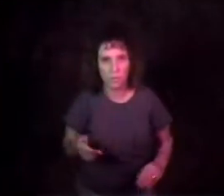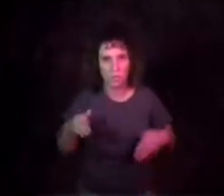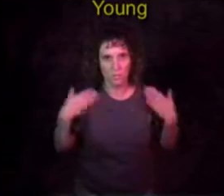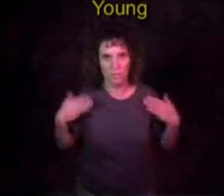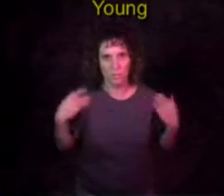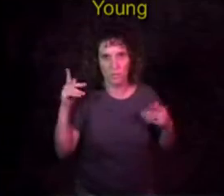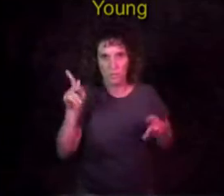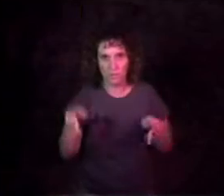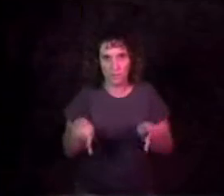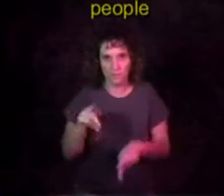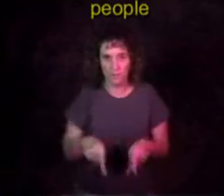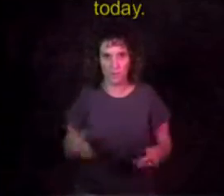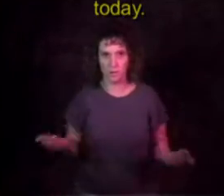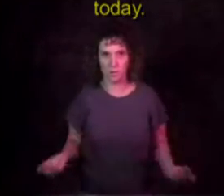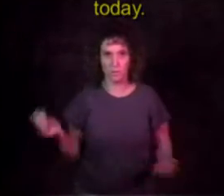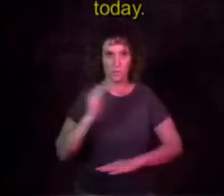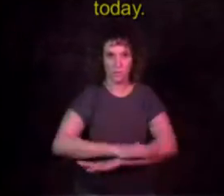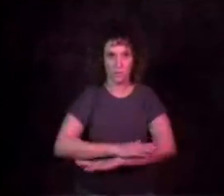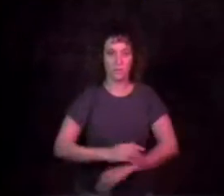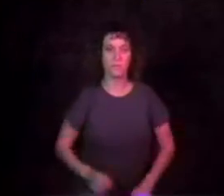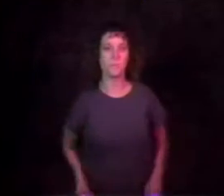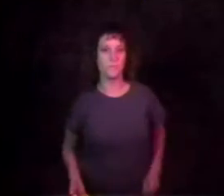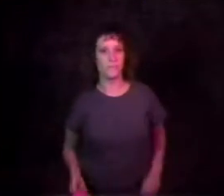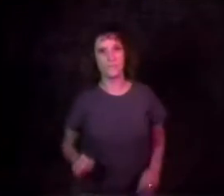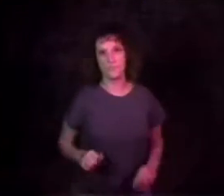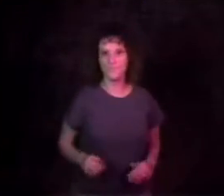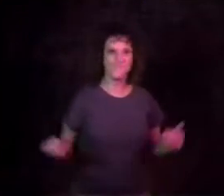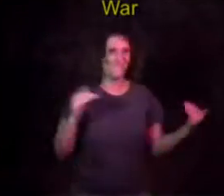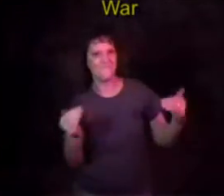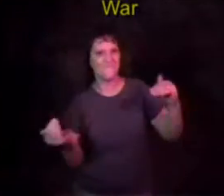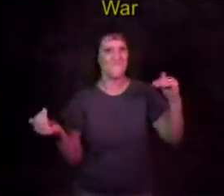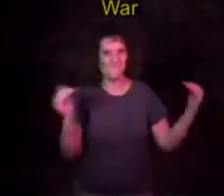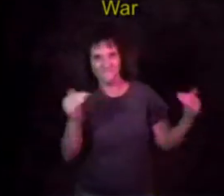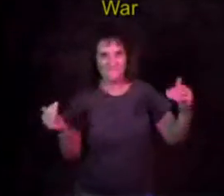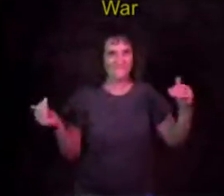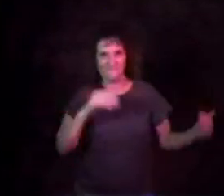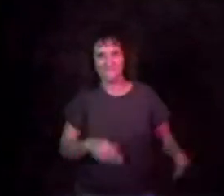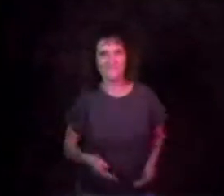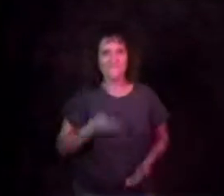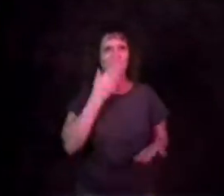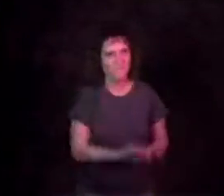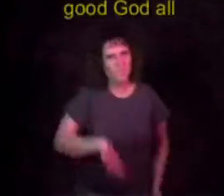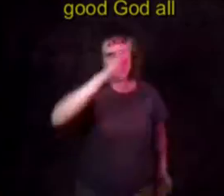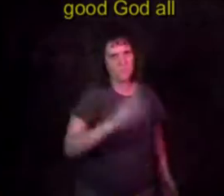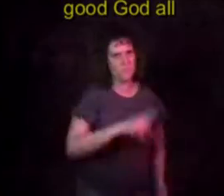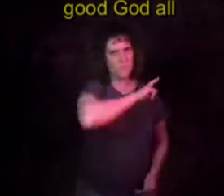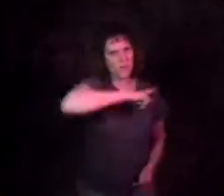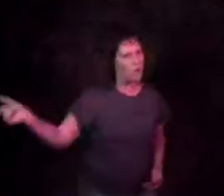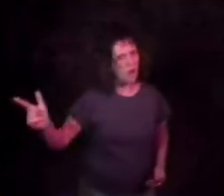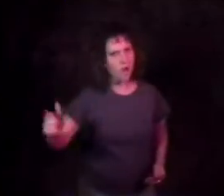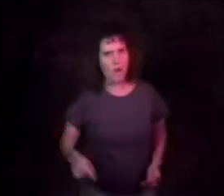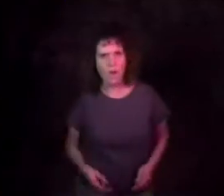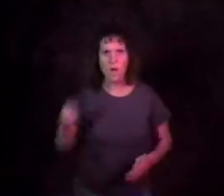Induction! Then destruction! Who wants to die? A war! Good God y'all!